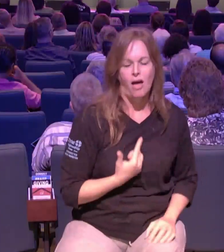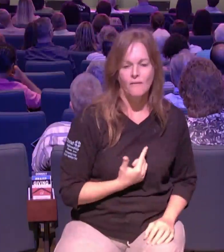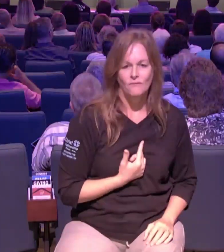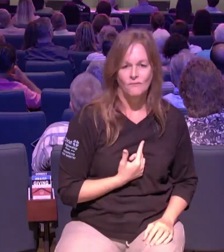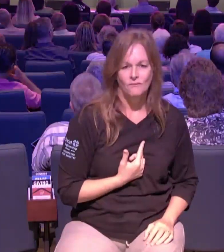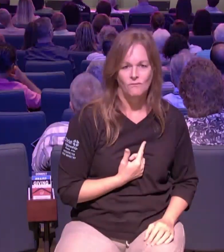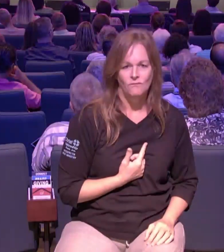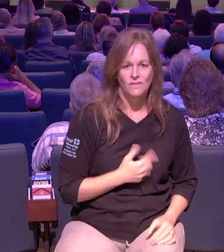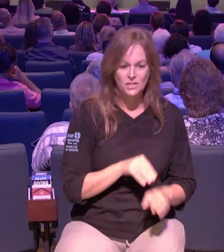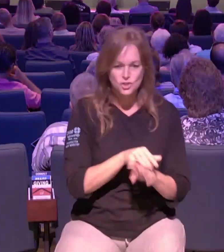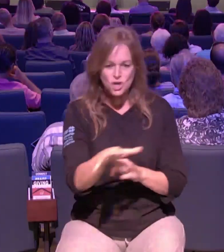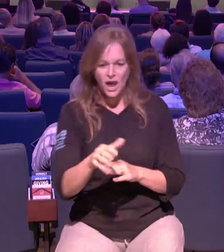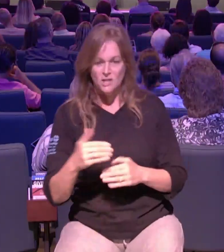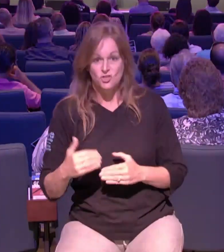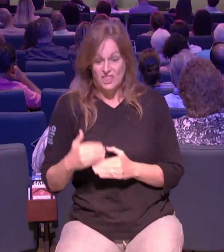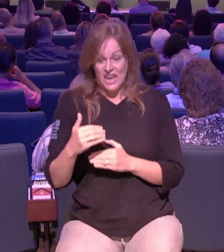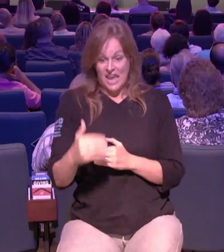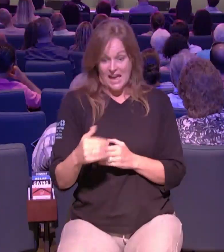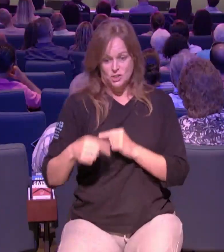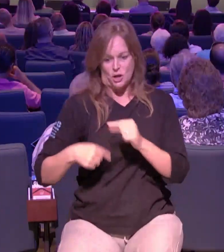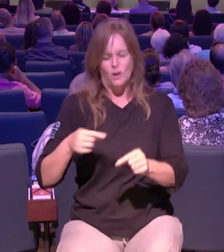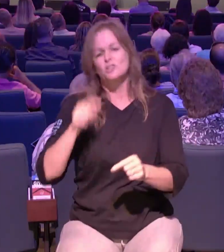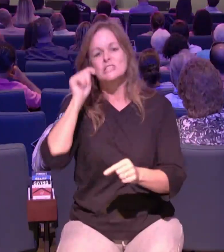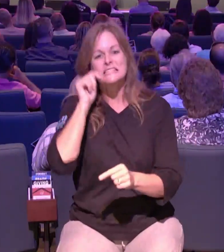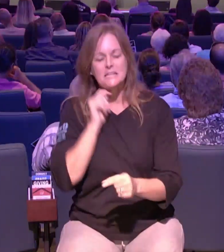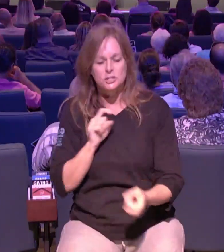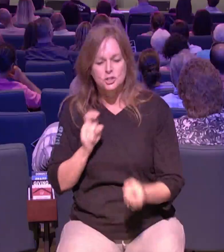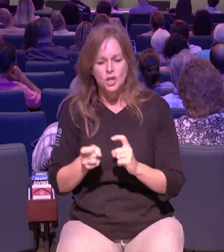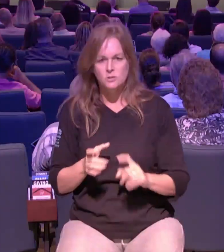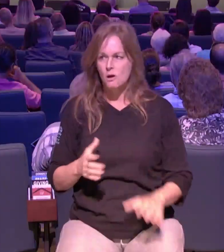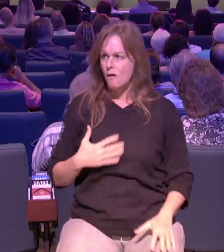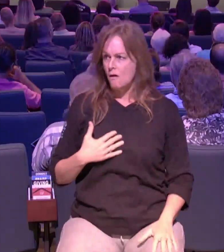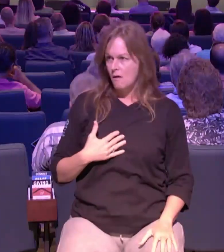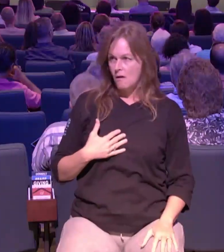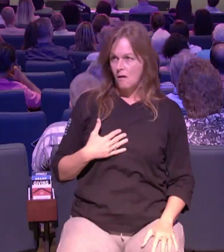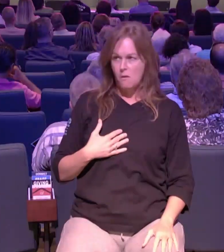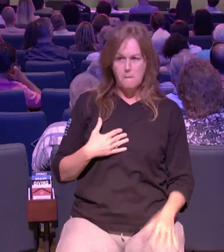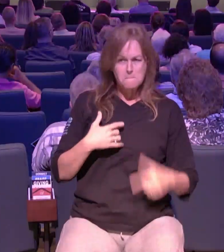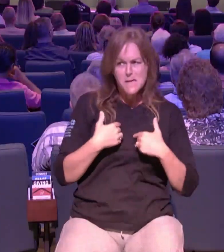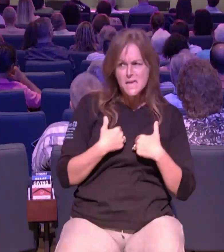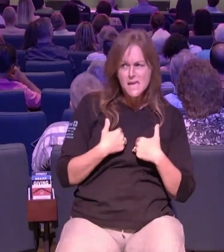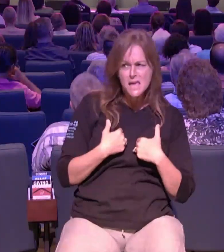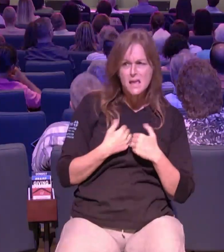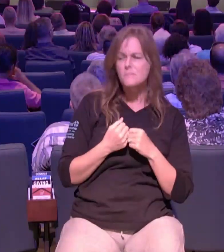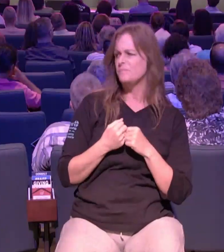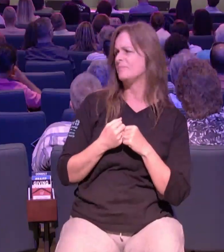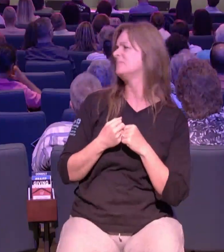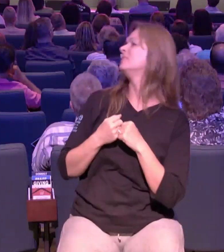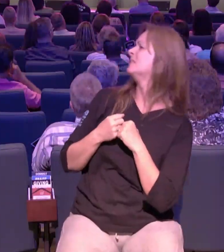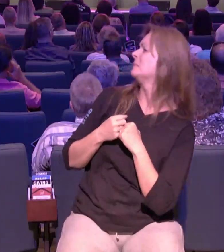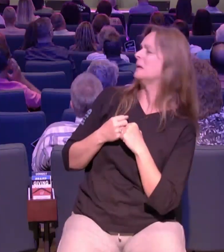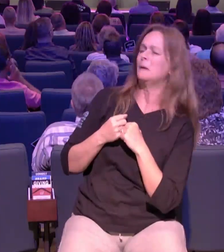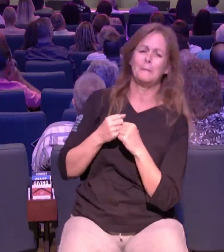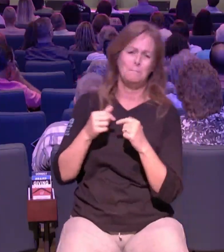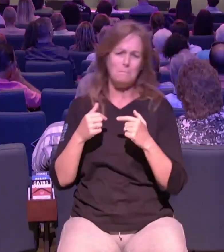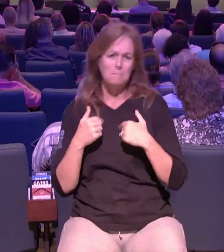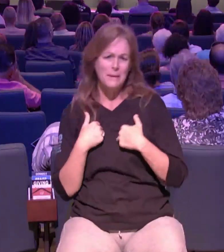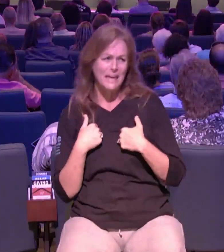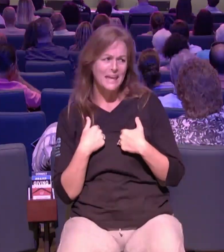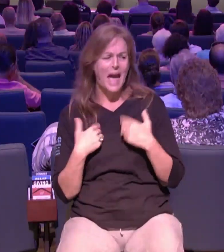a generation you can do that and if you would say well todd i don't even know i don't know if i can i don't know if i can do that actually i'm just kind of a new christian myself okay well then you